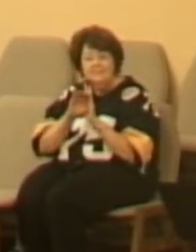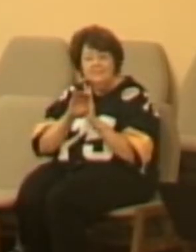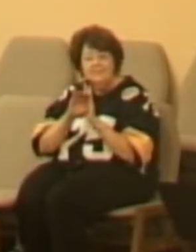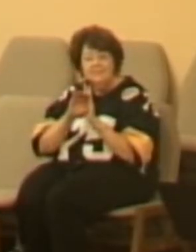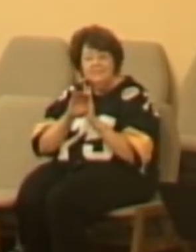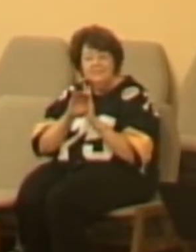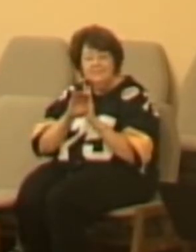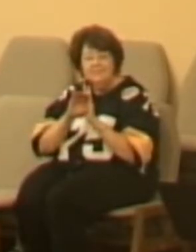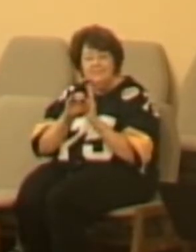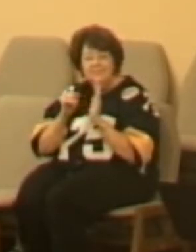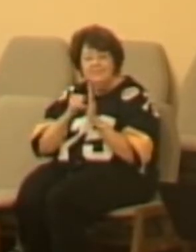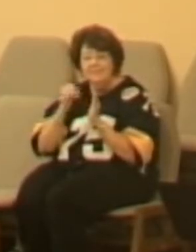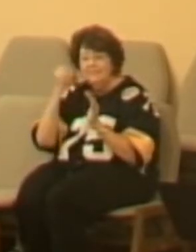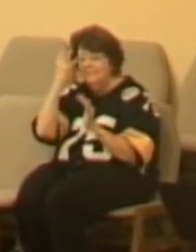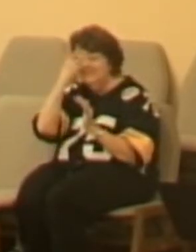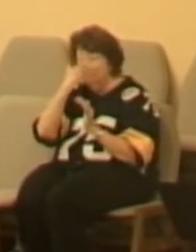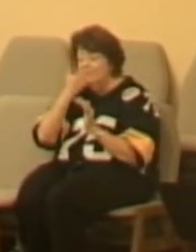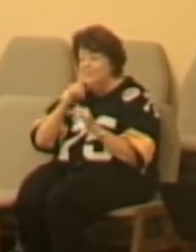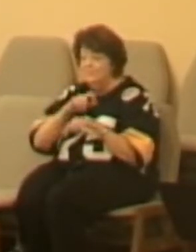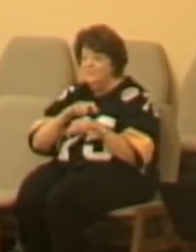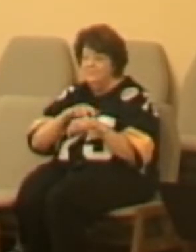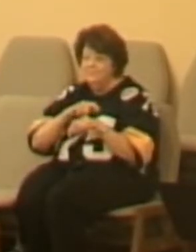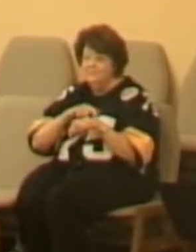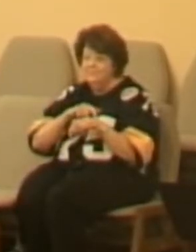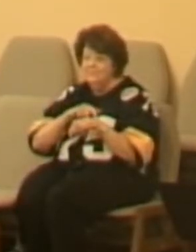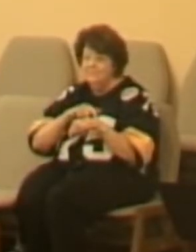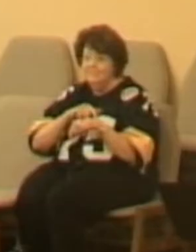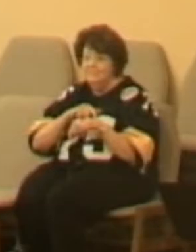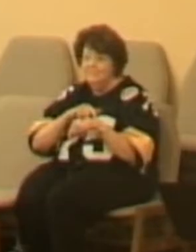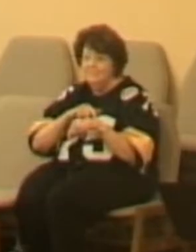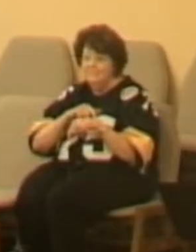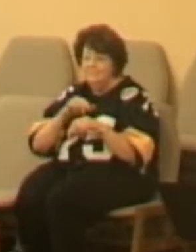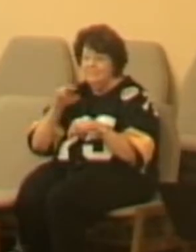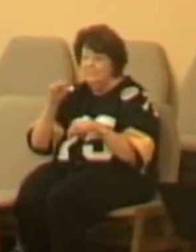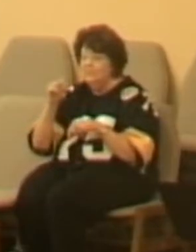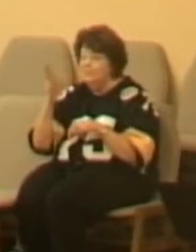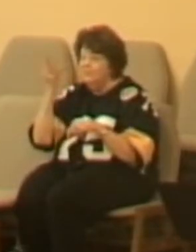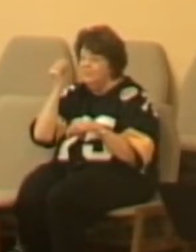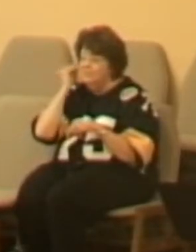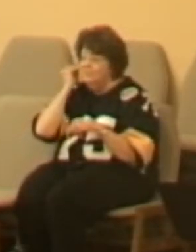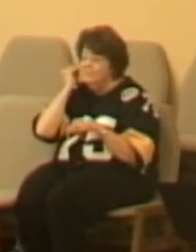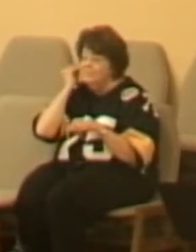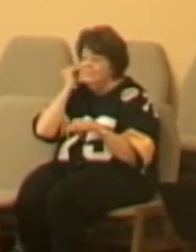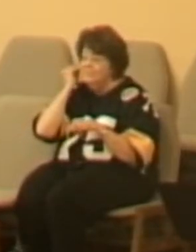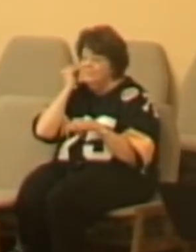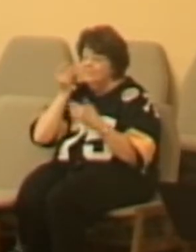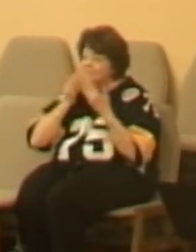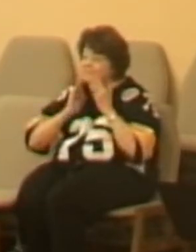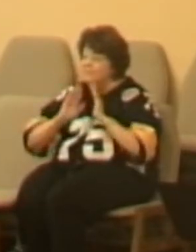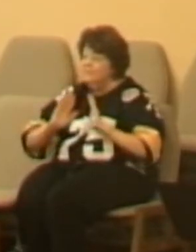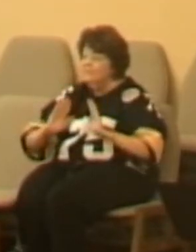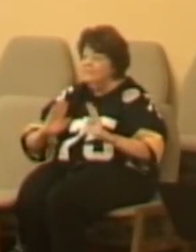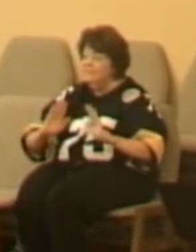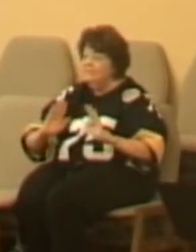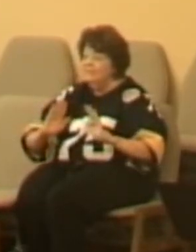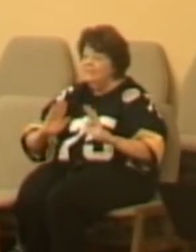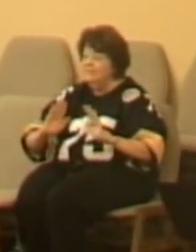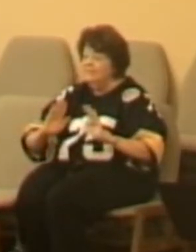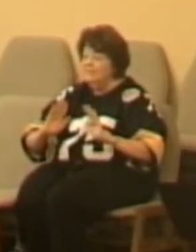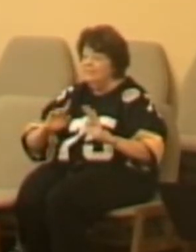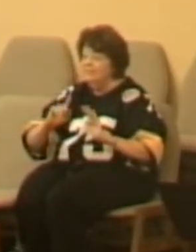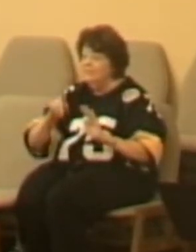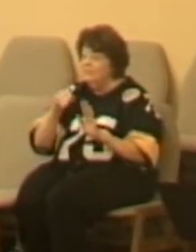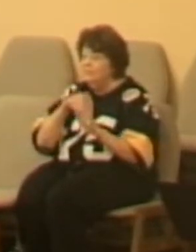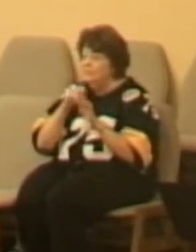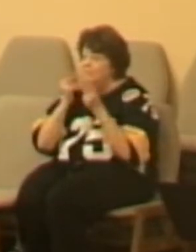It is a beautiful moment. There is little sound. It's quiet. You are at